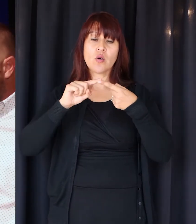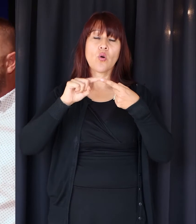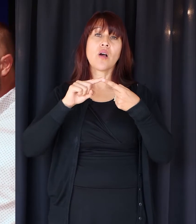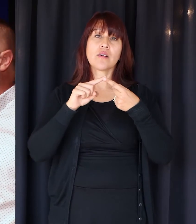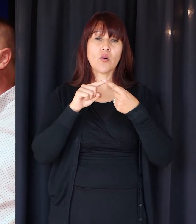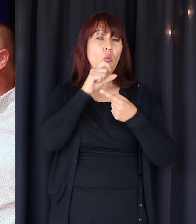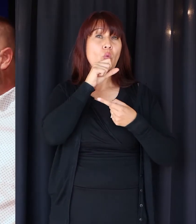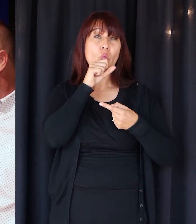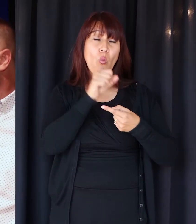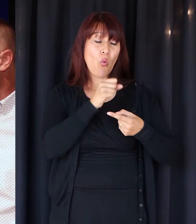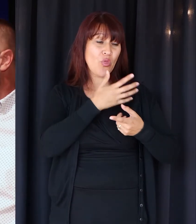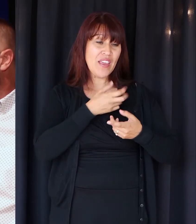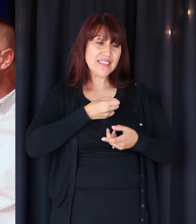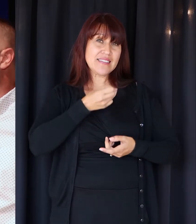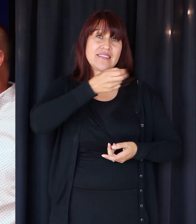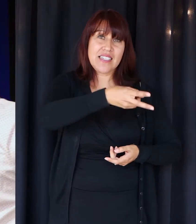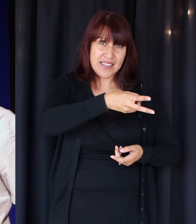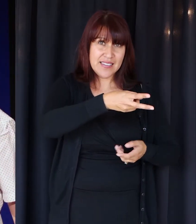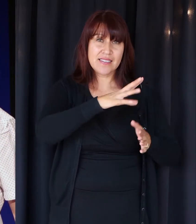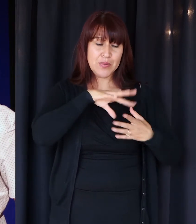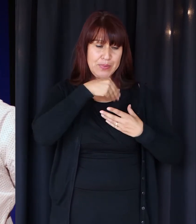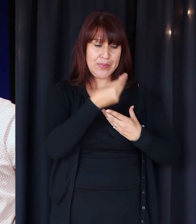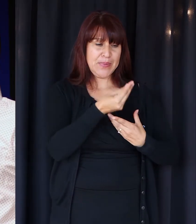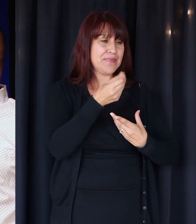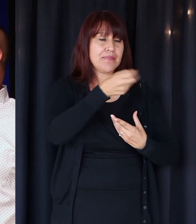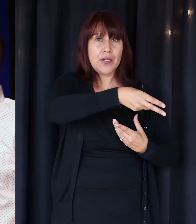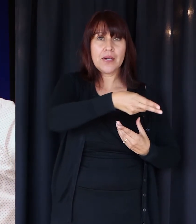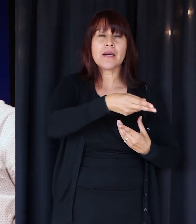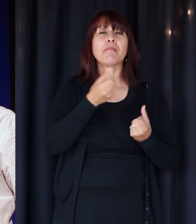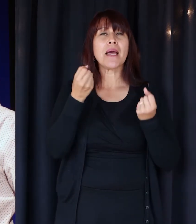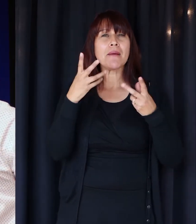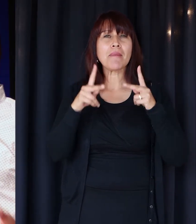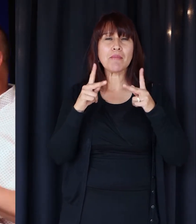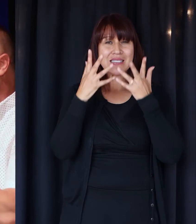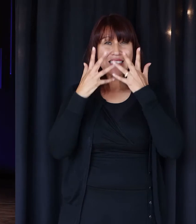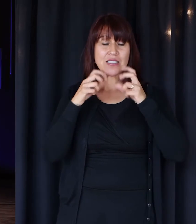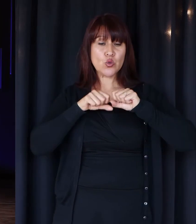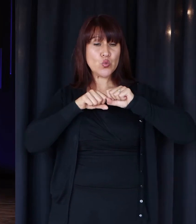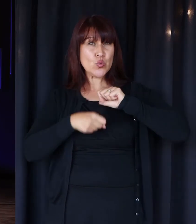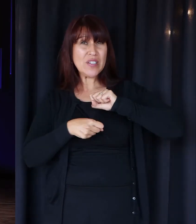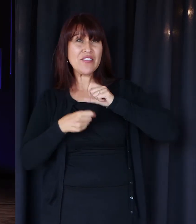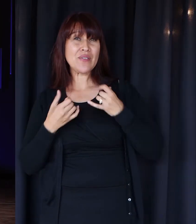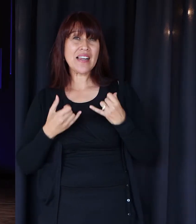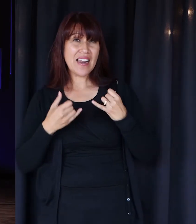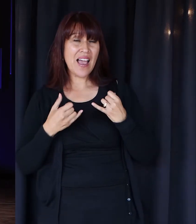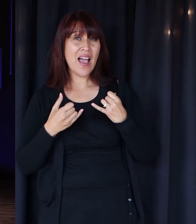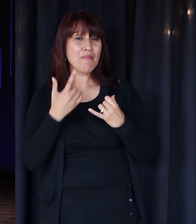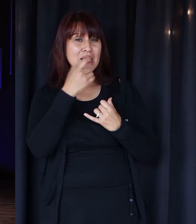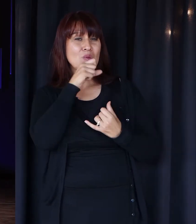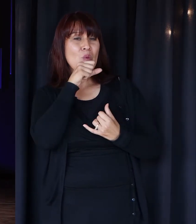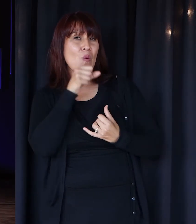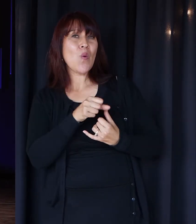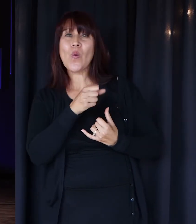of some old things. You one of the reasons that people are grieving right now is that we're grieving that there's some old